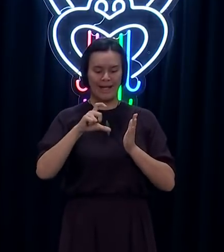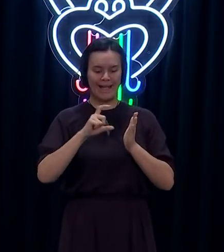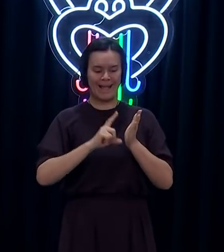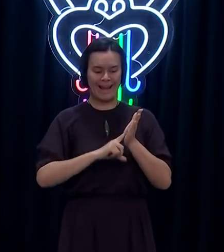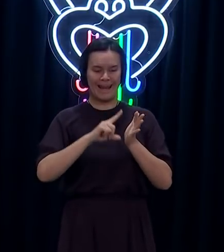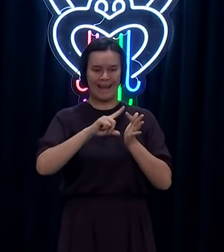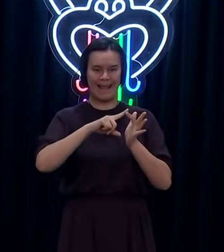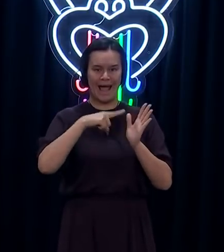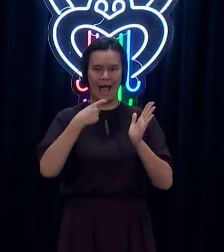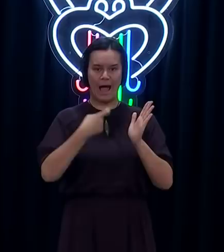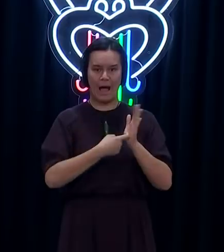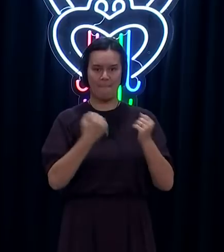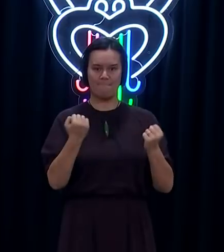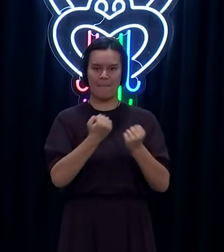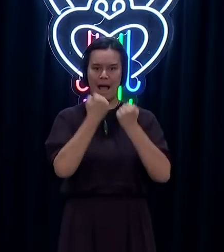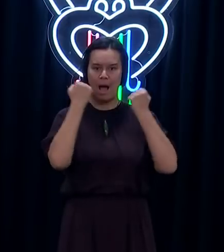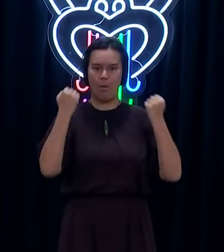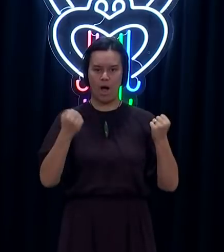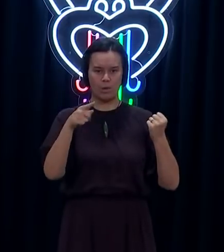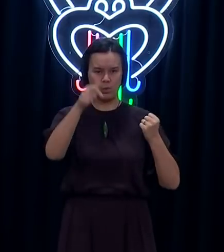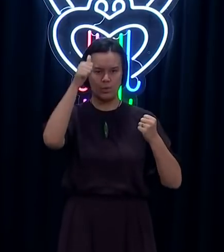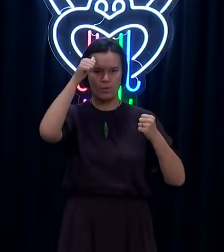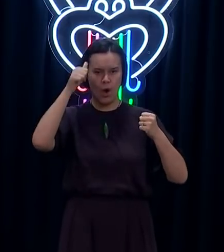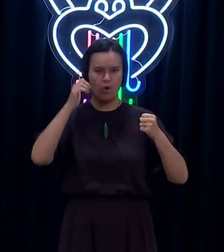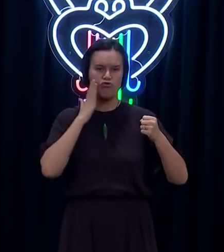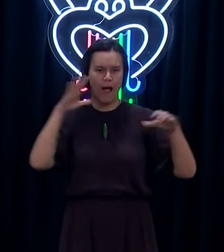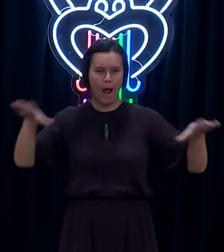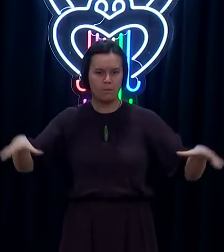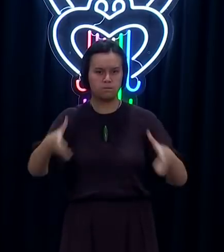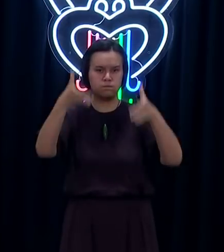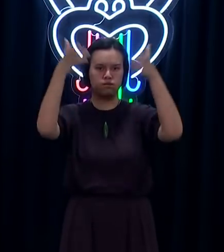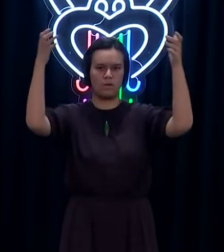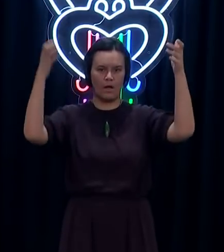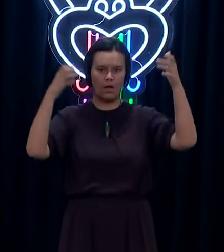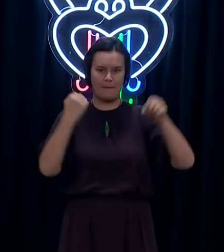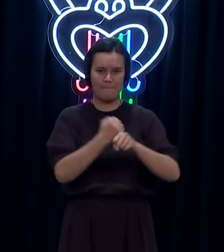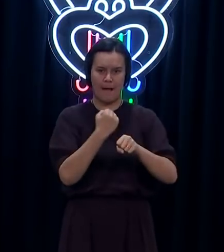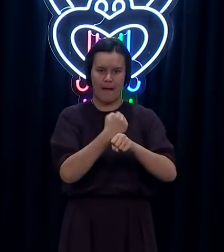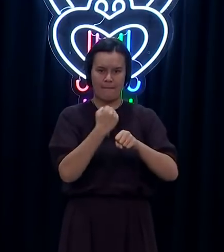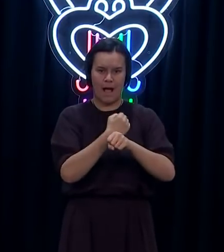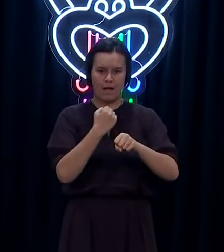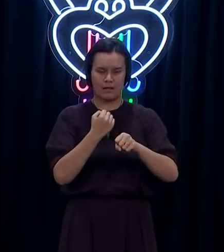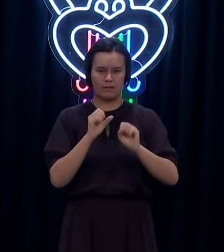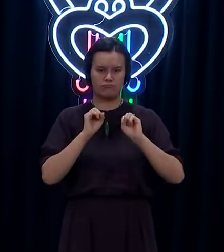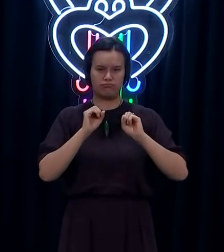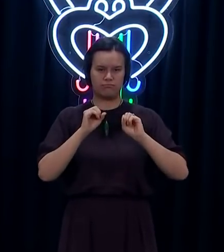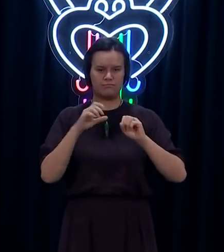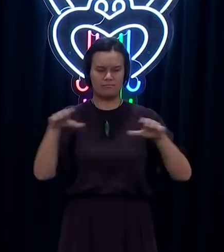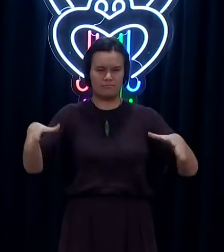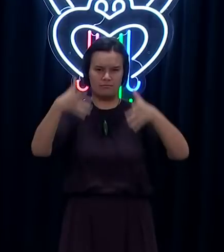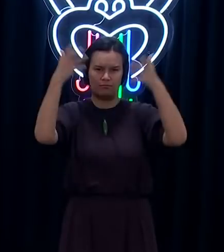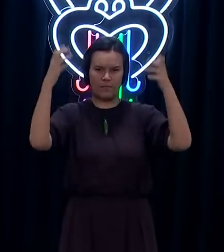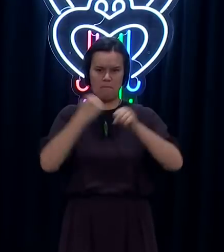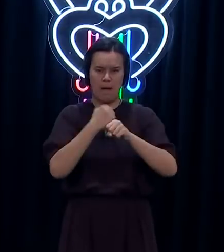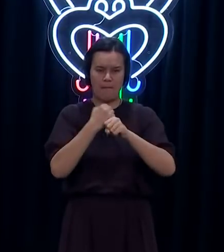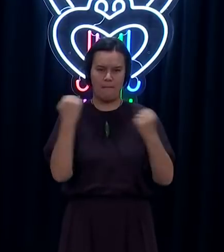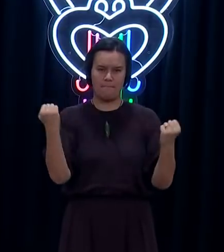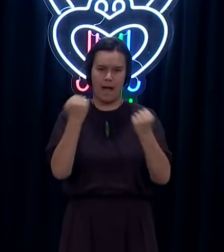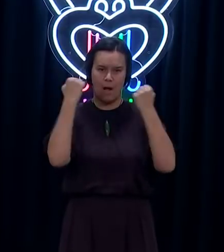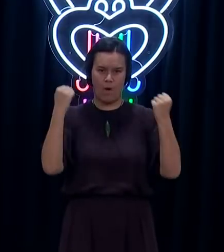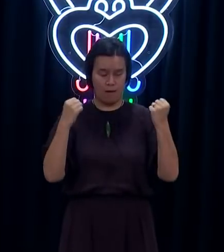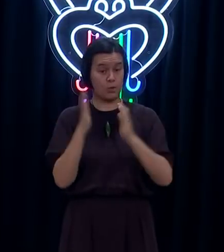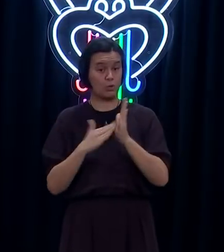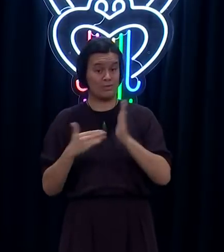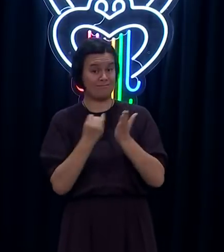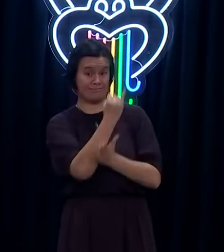power or hold nuclear weapons. So that's the signal and it's been a long-standing one. Second to that, I would say that our other really important